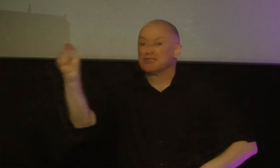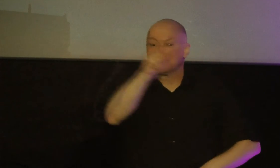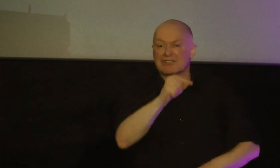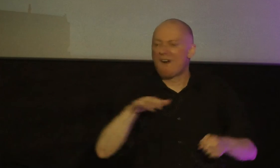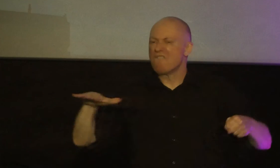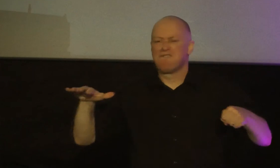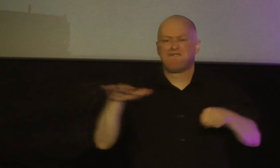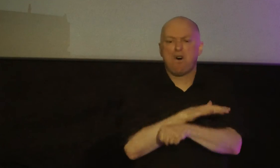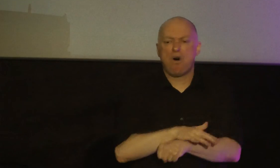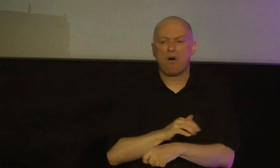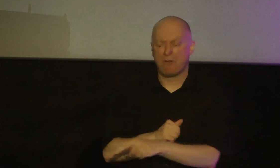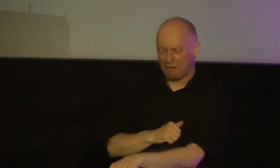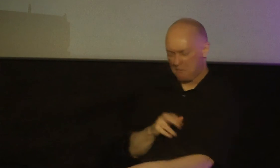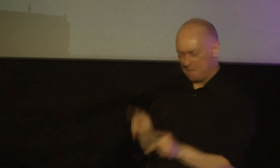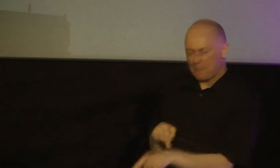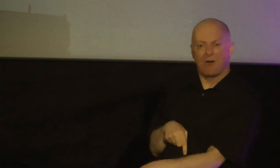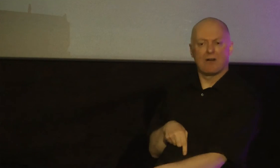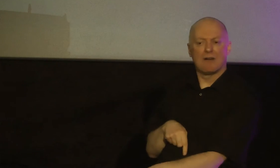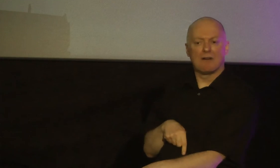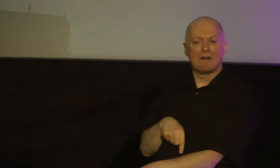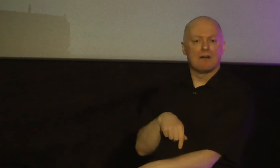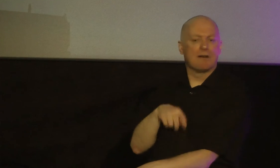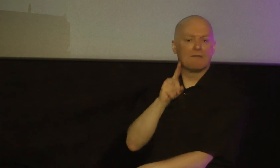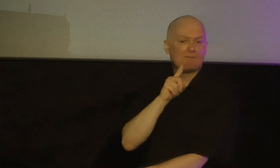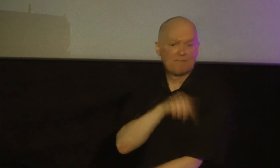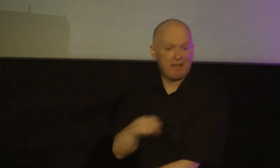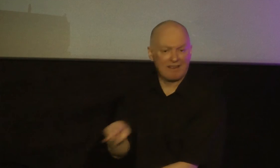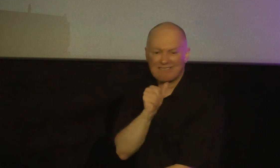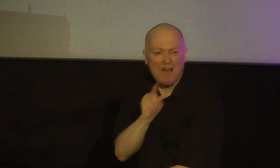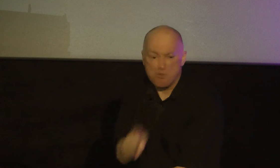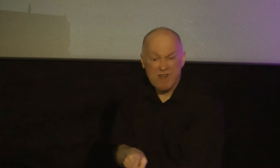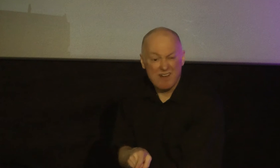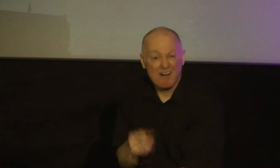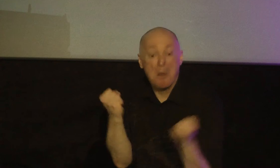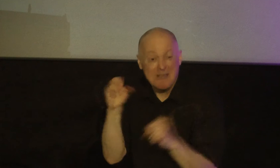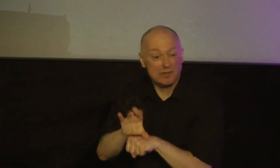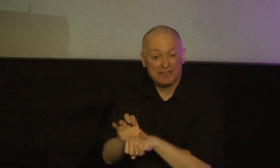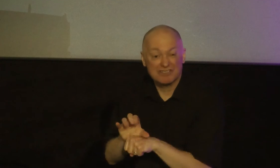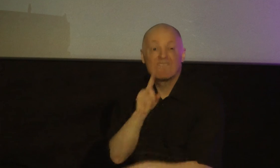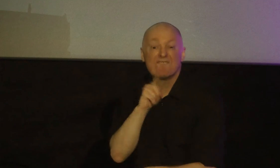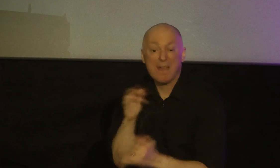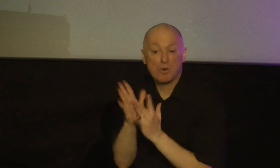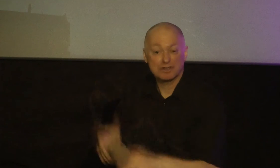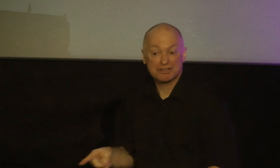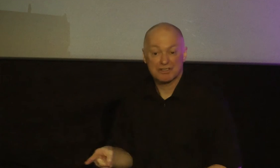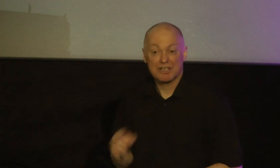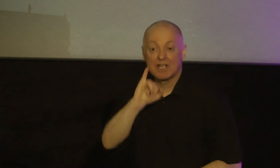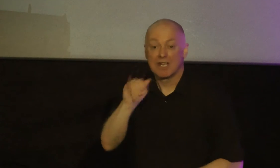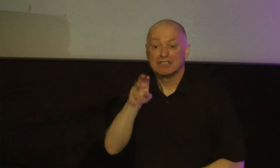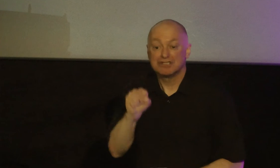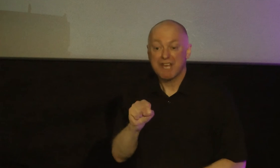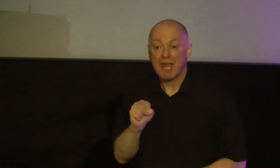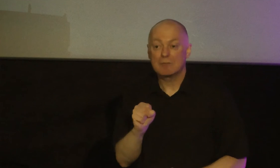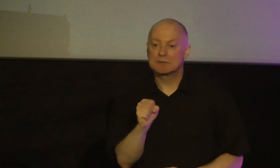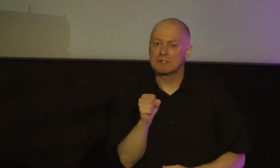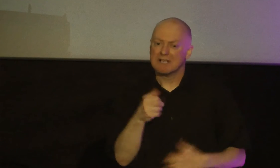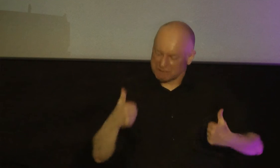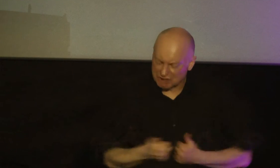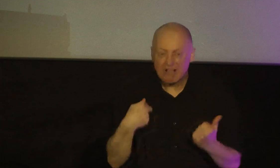lot a lot of people that are just not the real thing they're not the real deal and james wants us to be the real deal